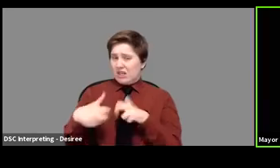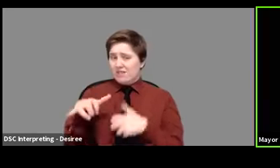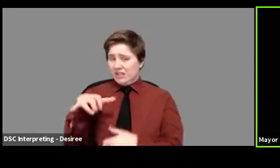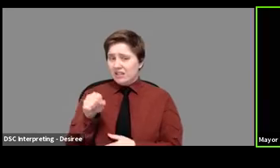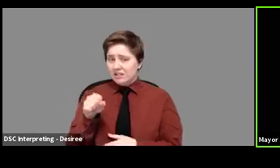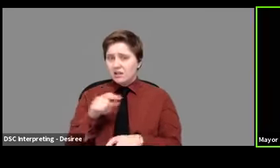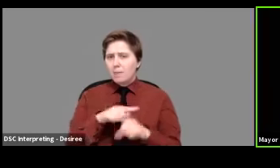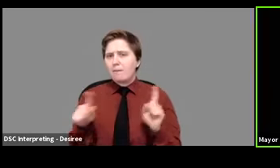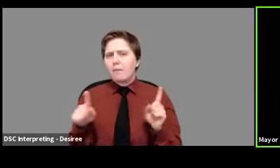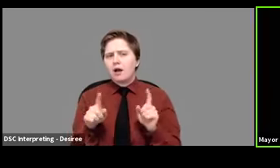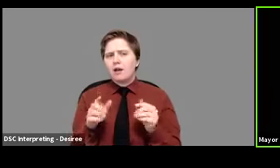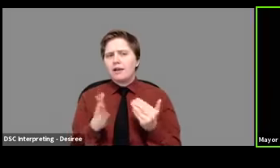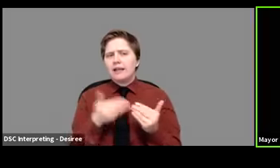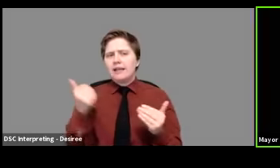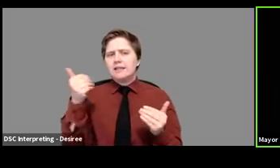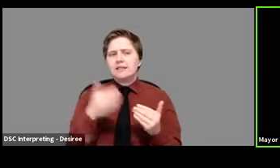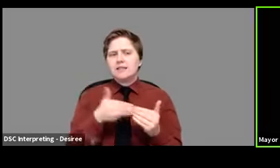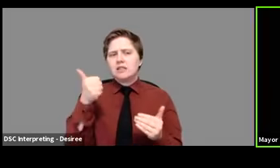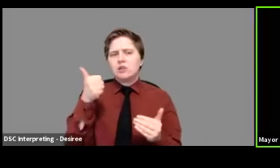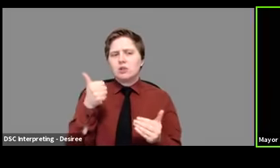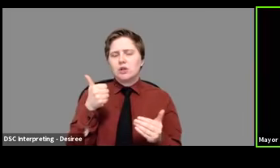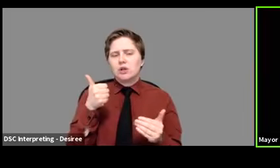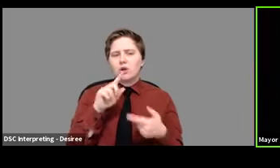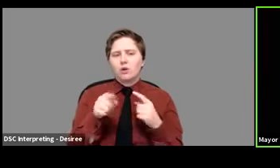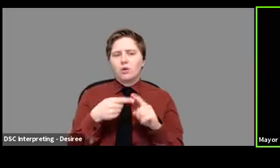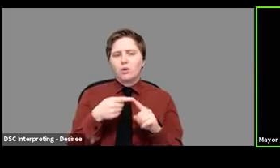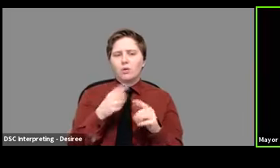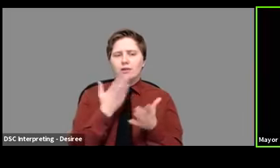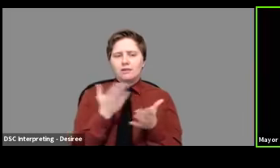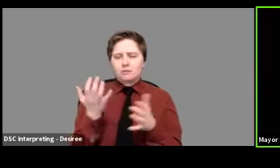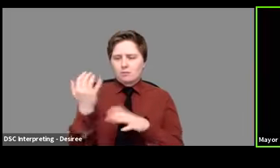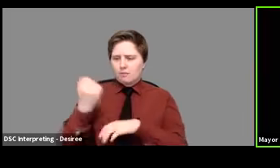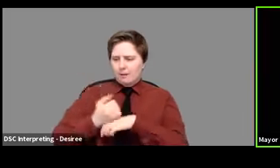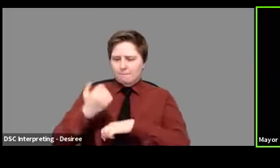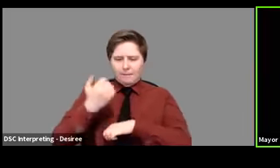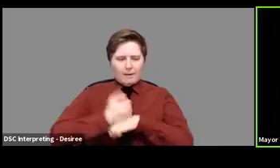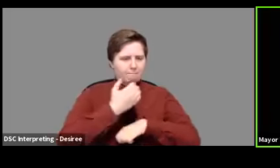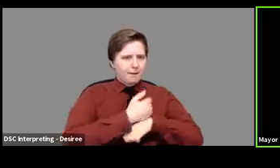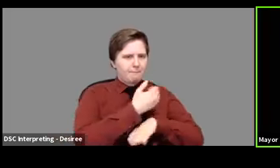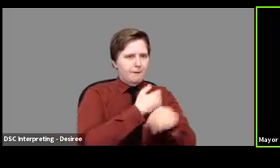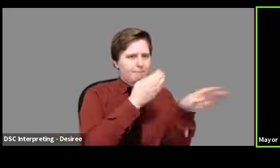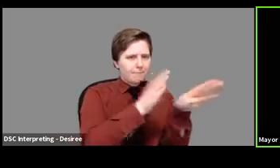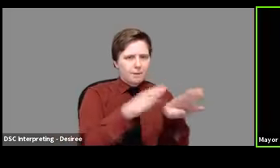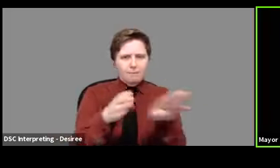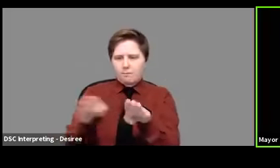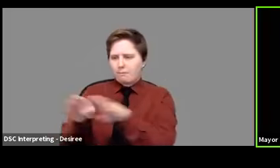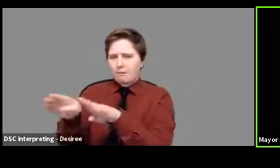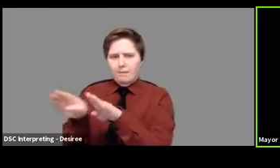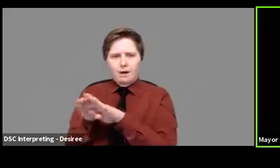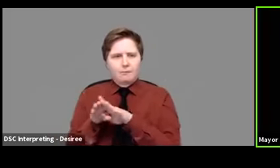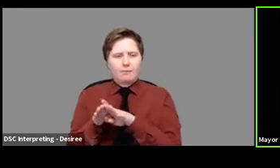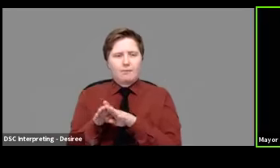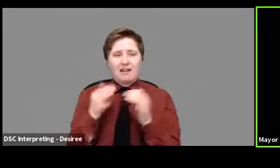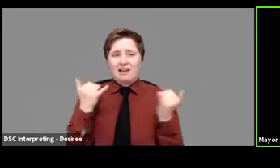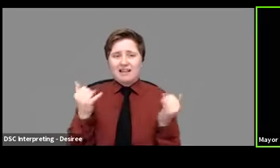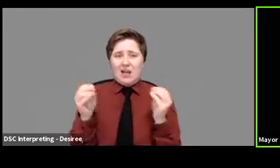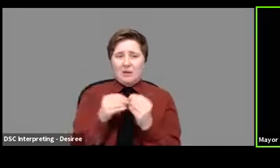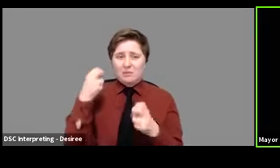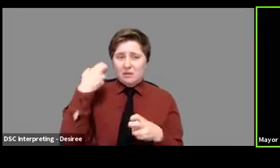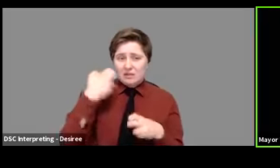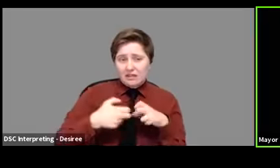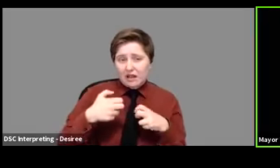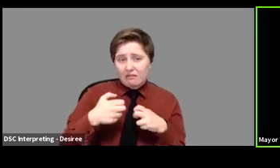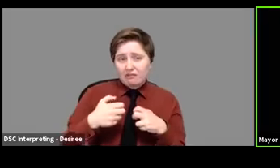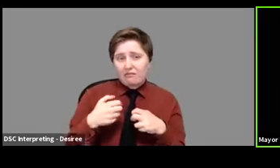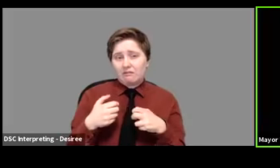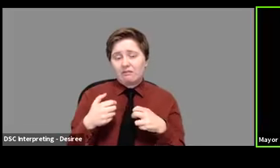but that was easier to do when things were being closed down. It is going to be tougher, uh, to